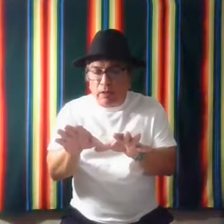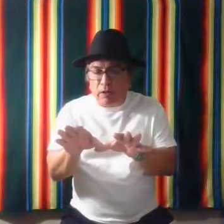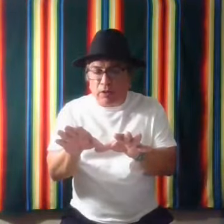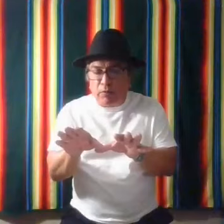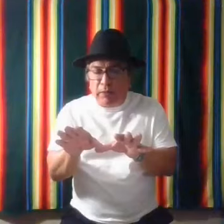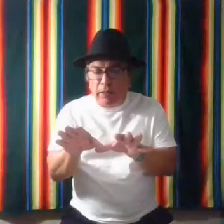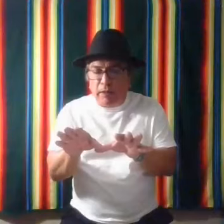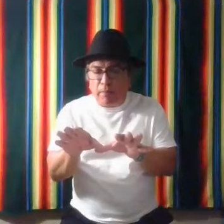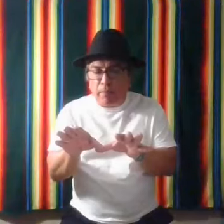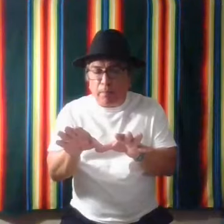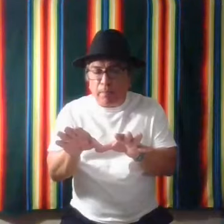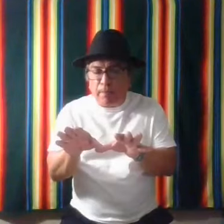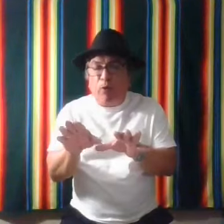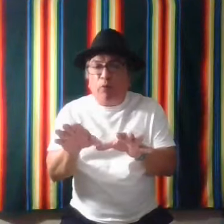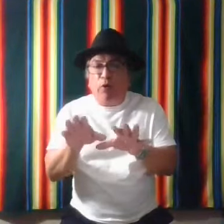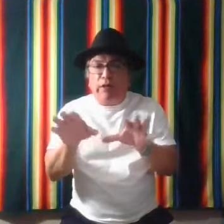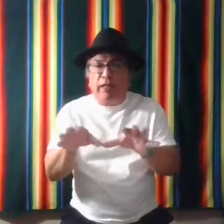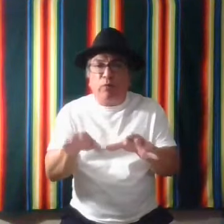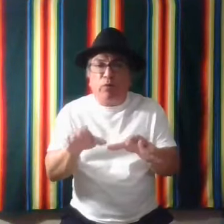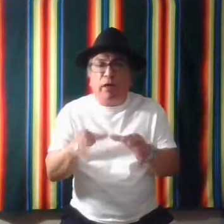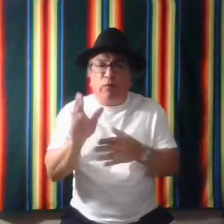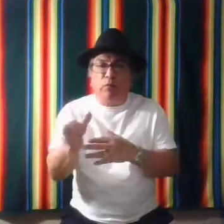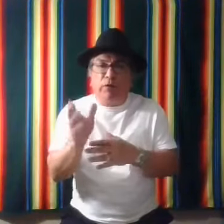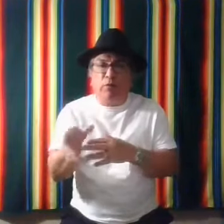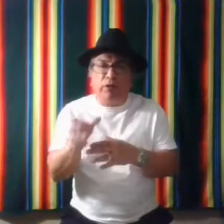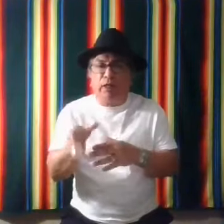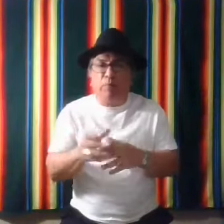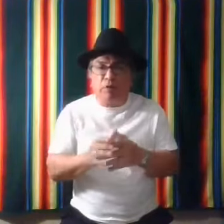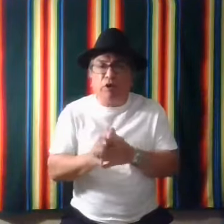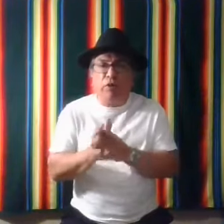to be knowing where we're exactly where we're at, what we're telling them to do,